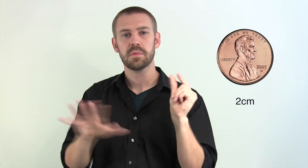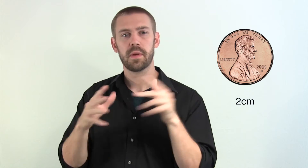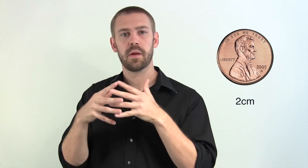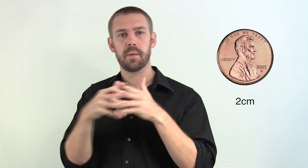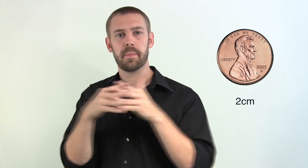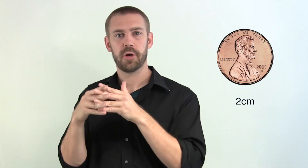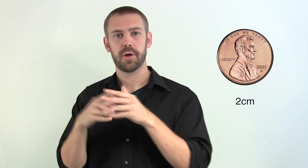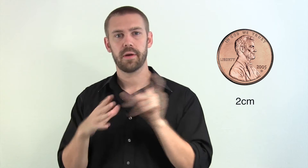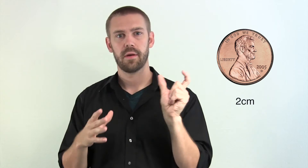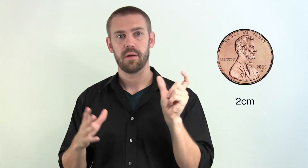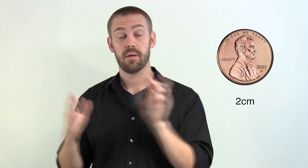America.